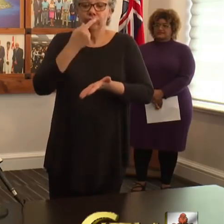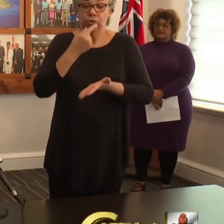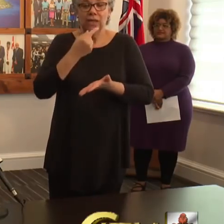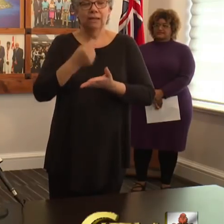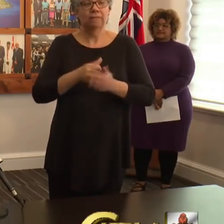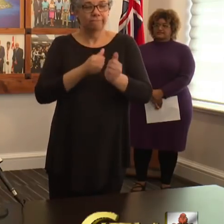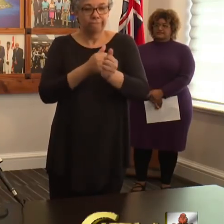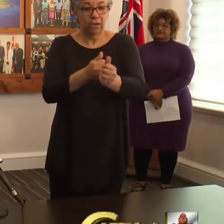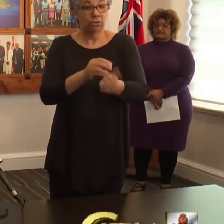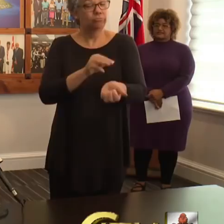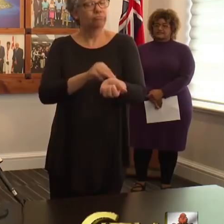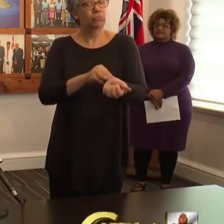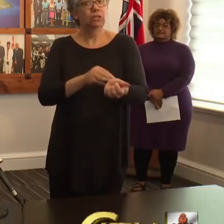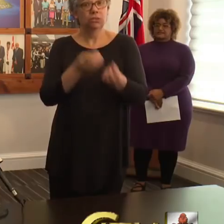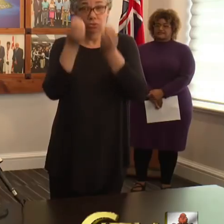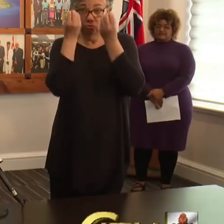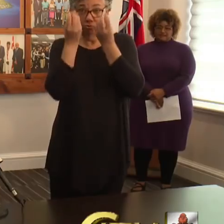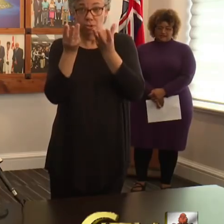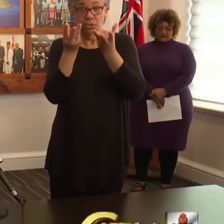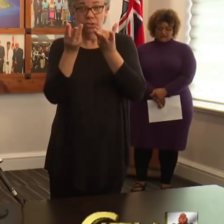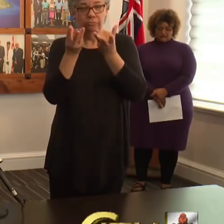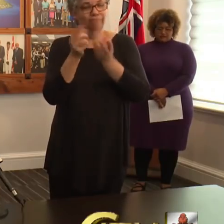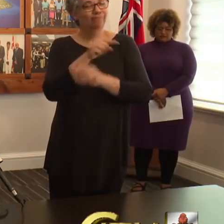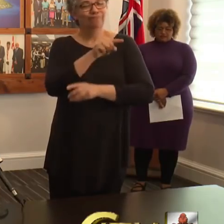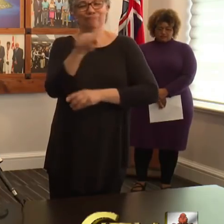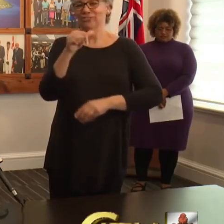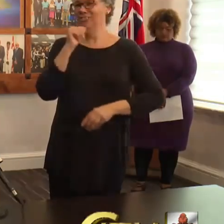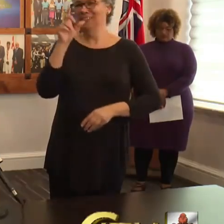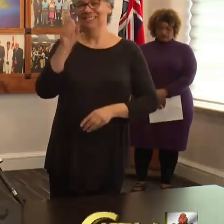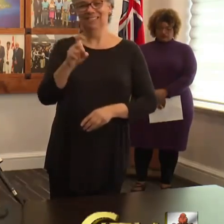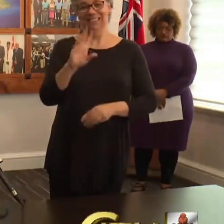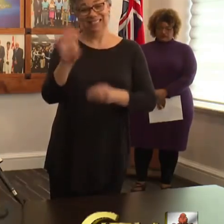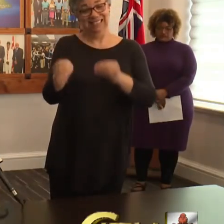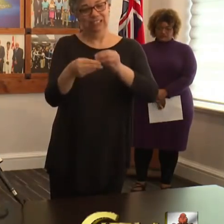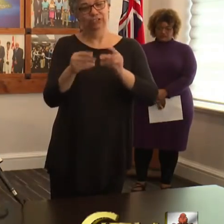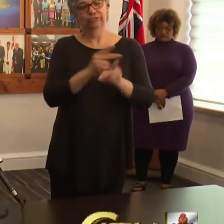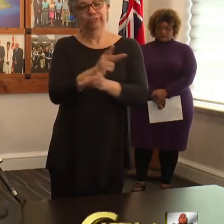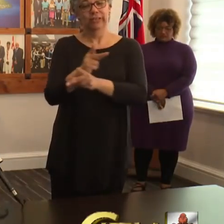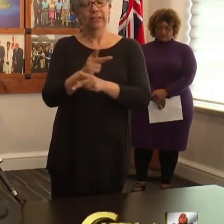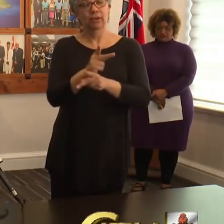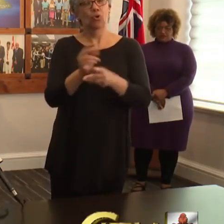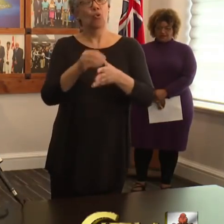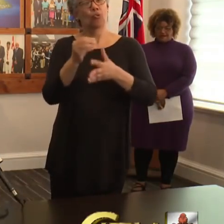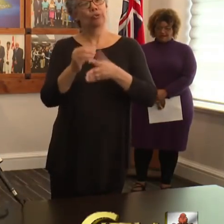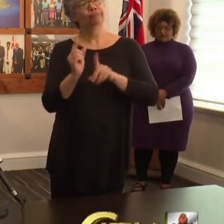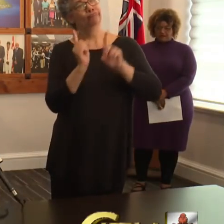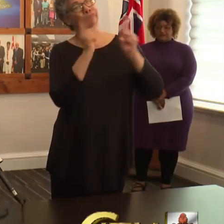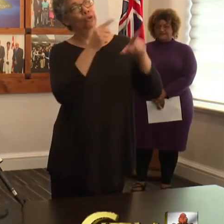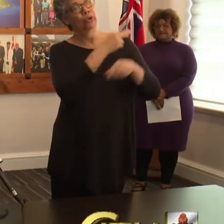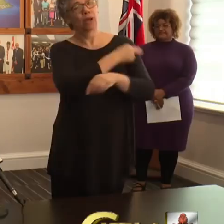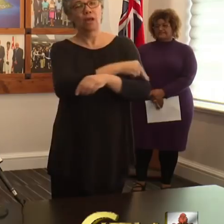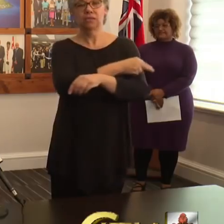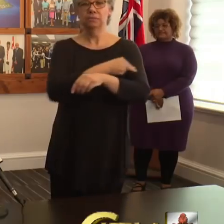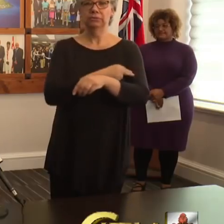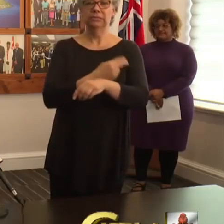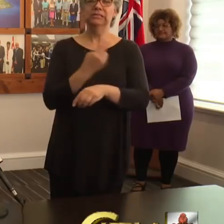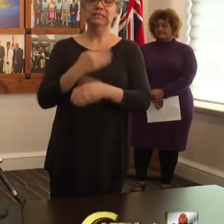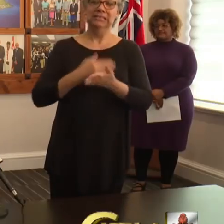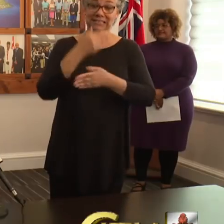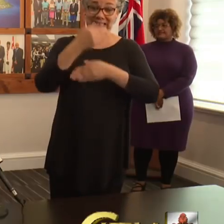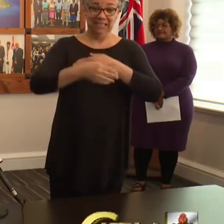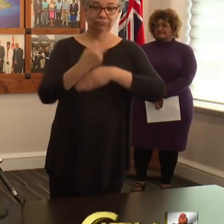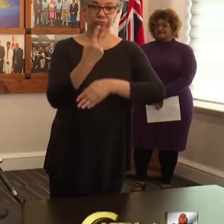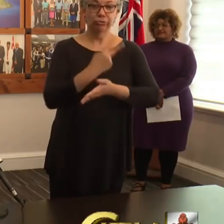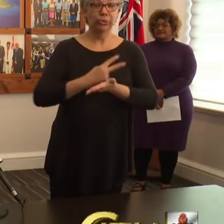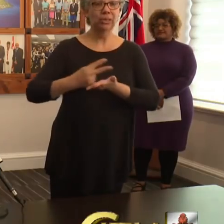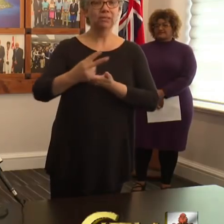with your doctor's instructions fully so that you don't need additional care or hospitalization over the next two weeks. Also,